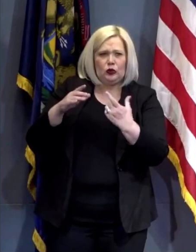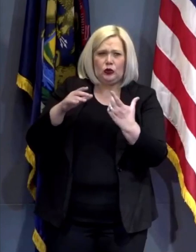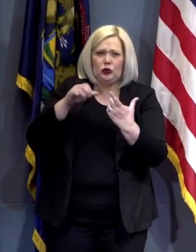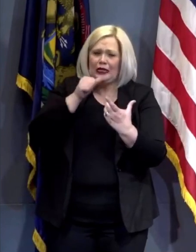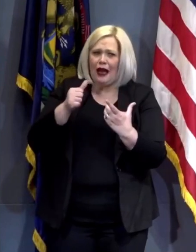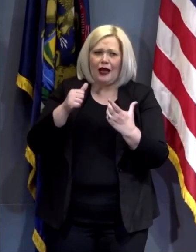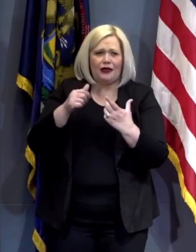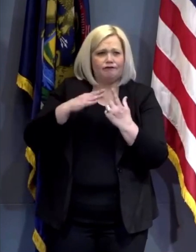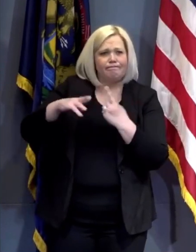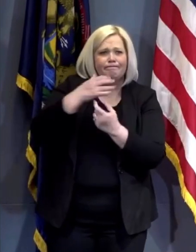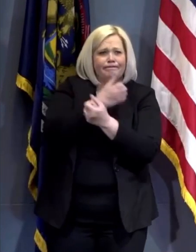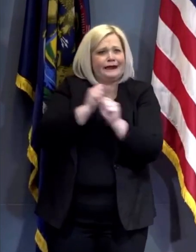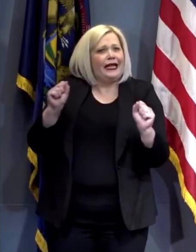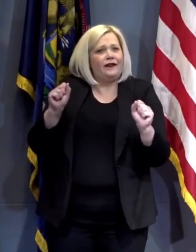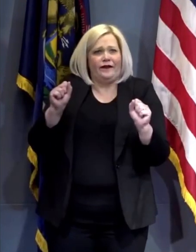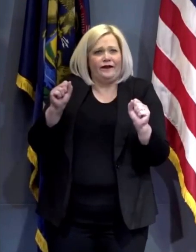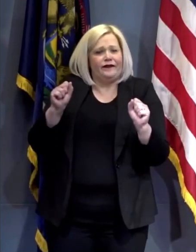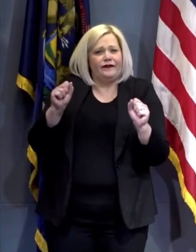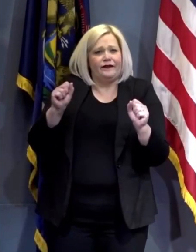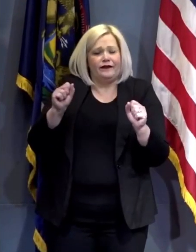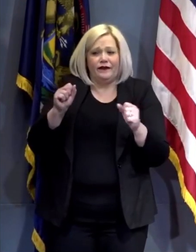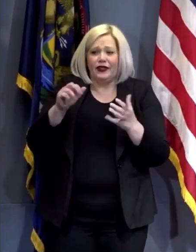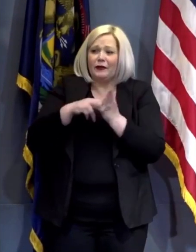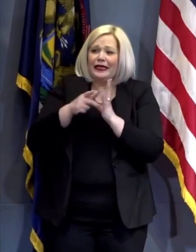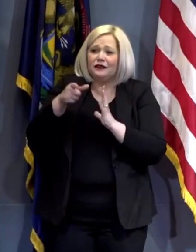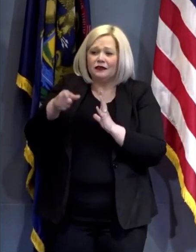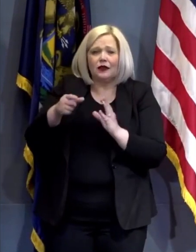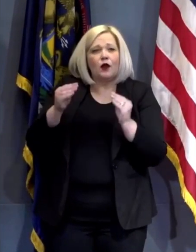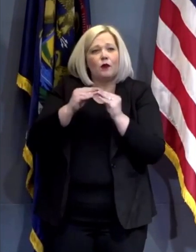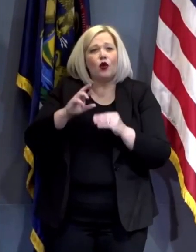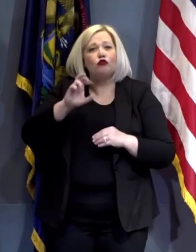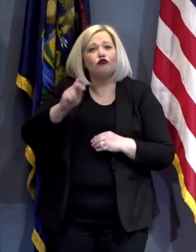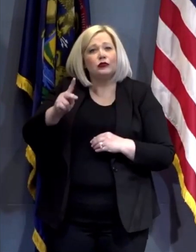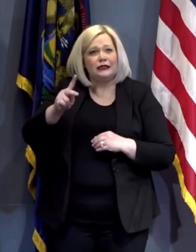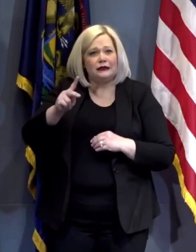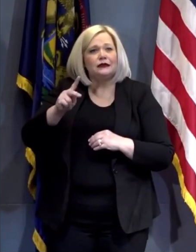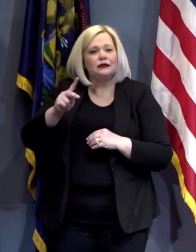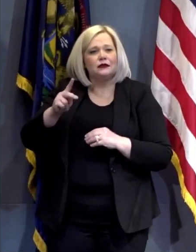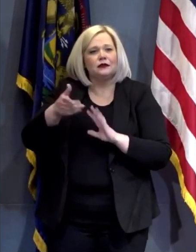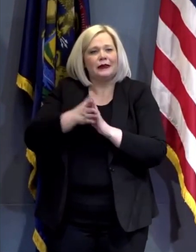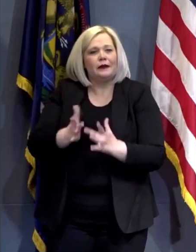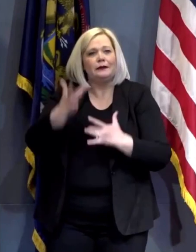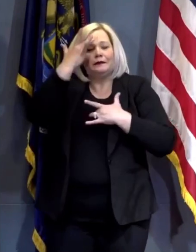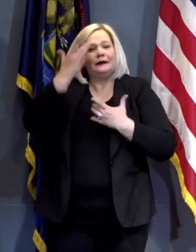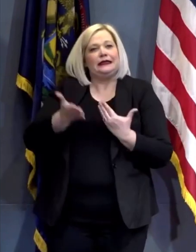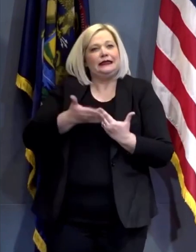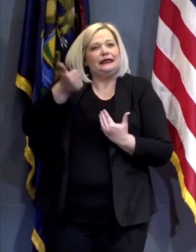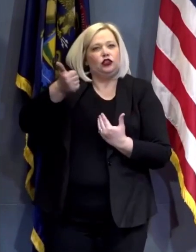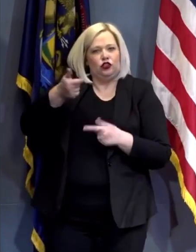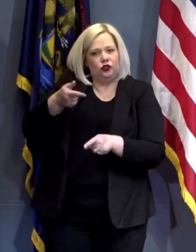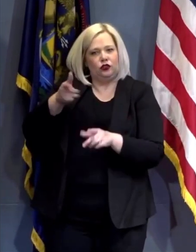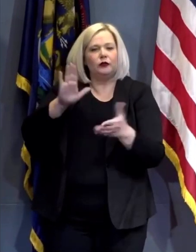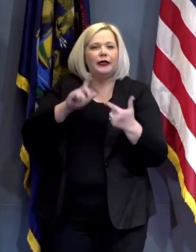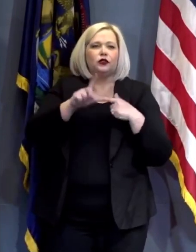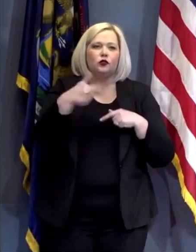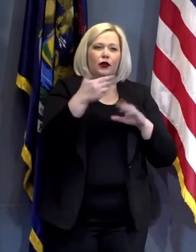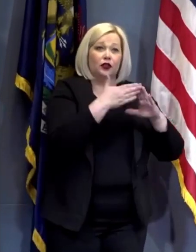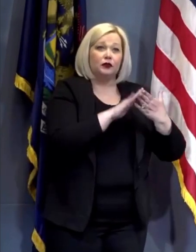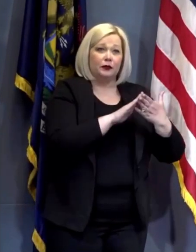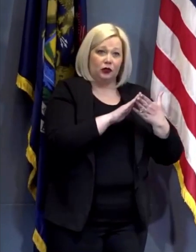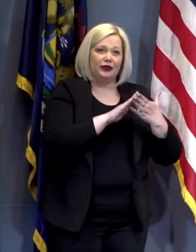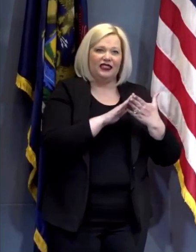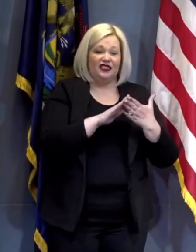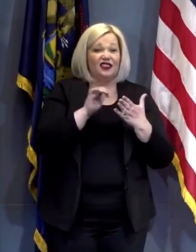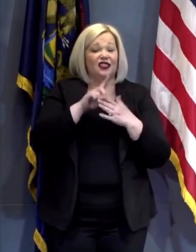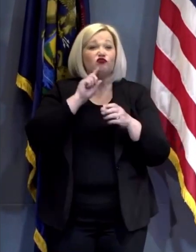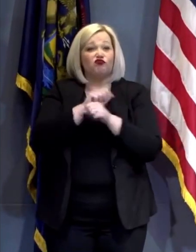These dynamics have led to increased risk of exposure for communities of color across the state to this deadly virus and we're seeing